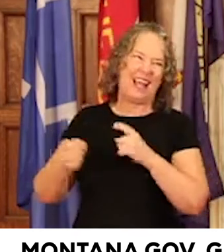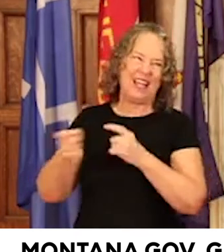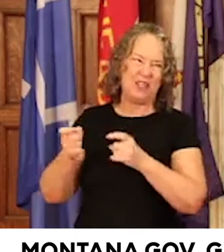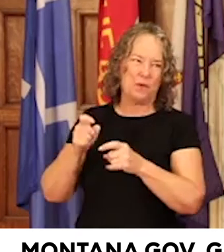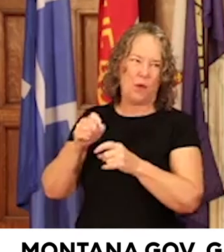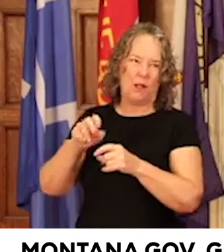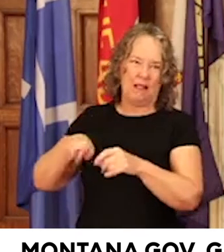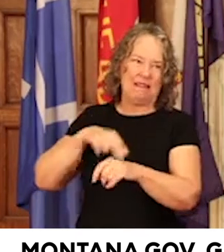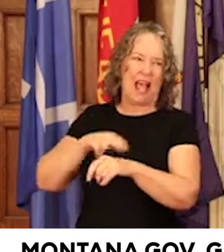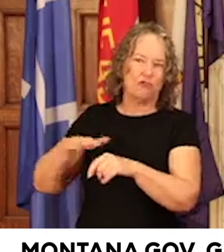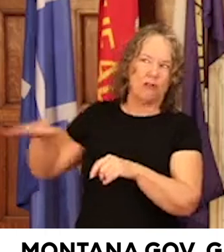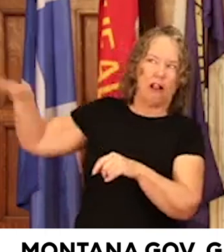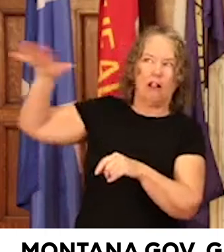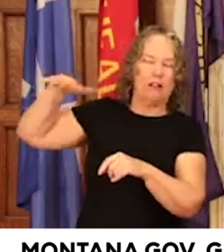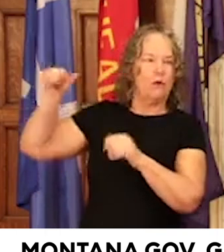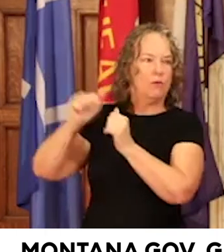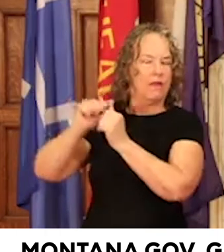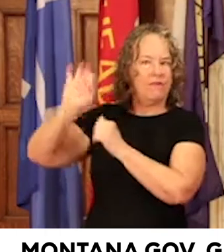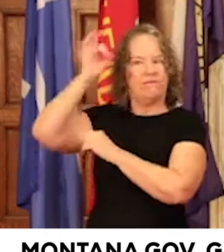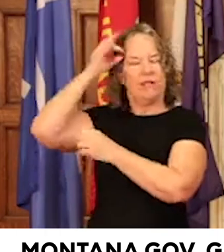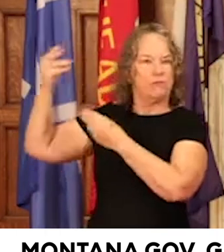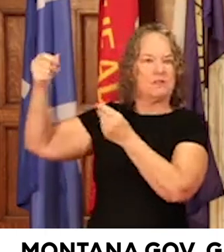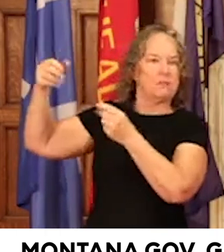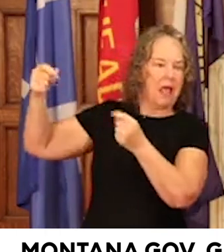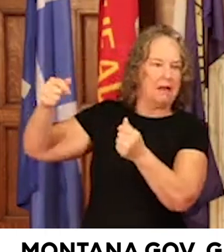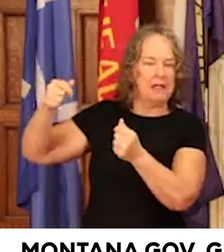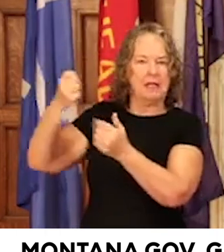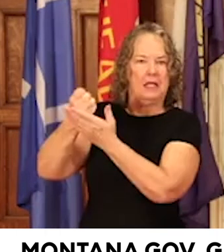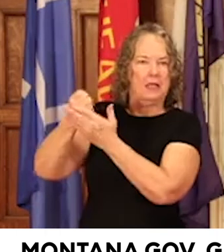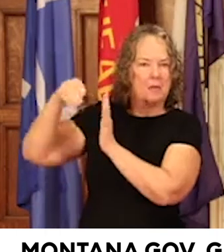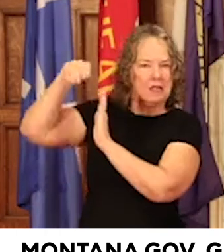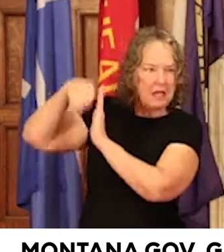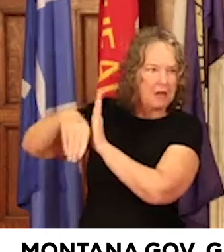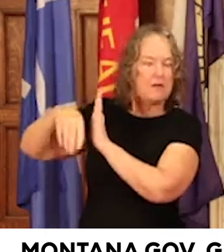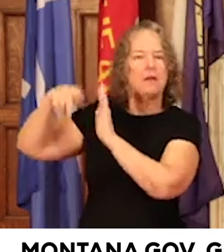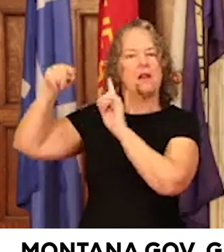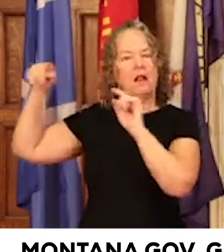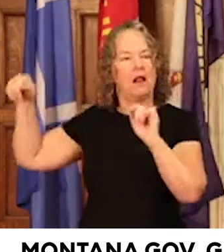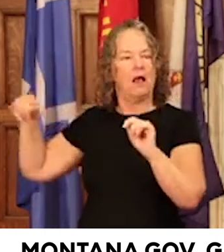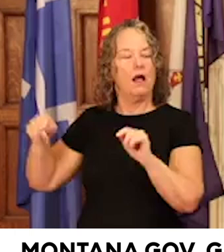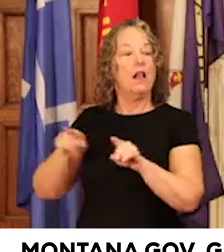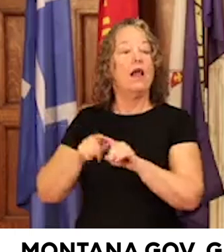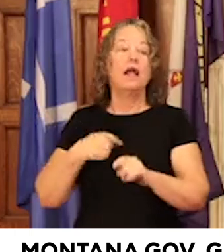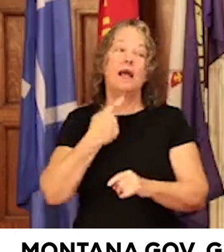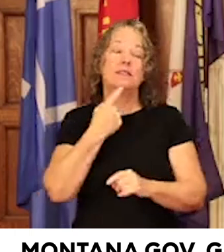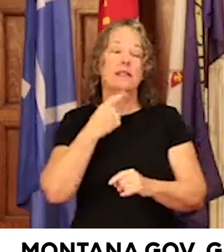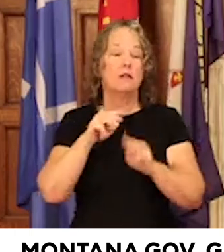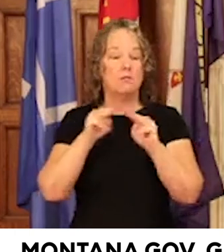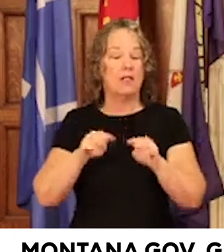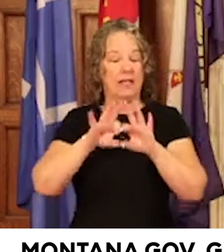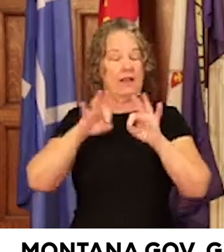the national level with inflation and federal spending, economic downturns. And just as I mentioned in my remarks, Montana